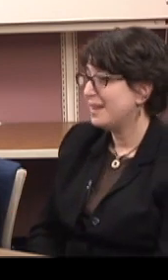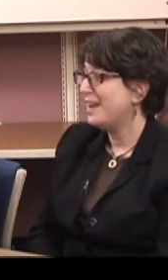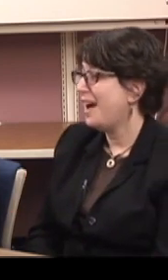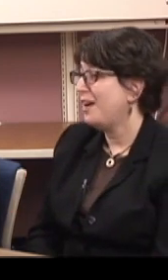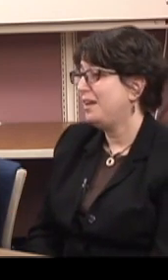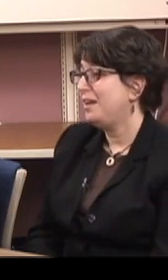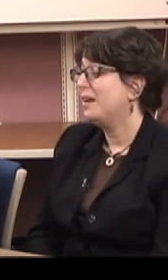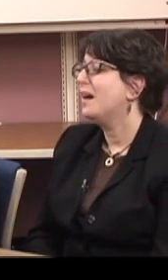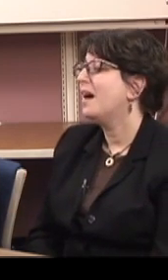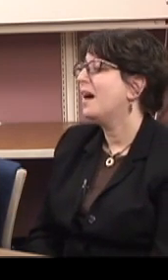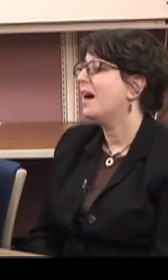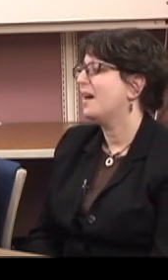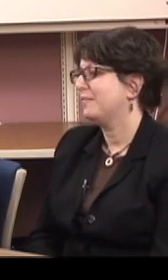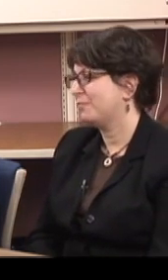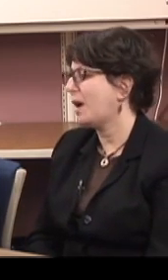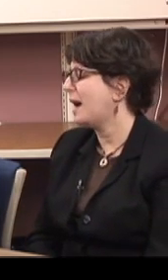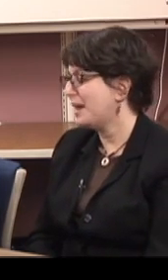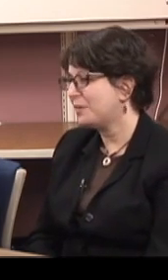Uh,